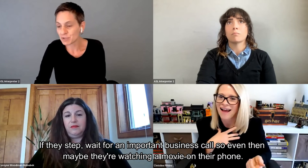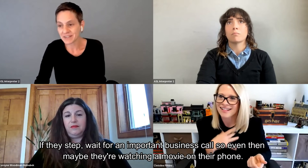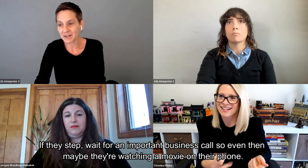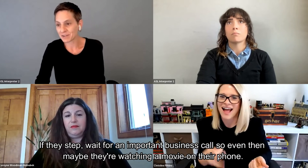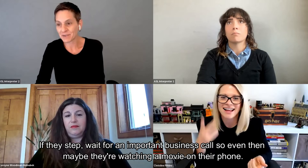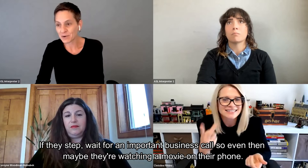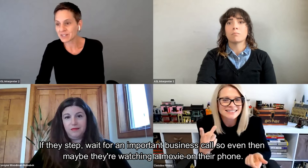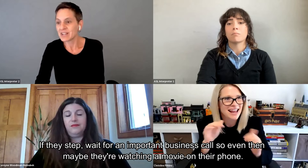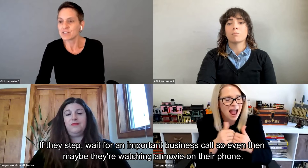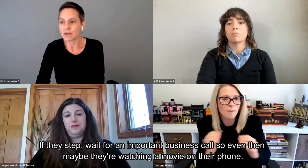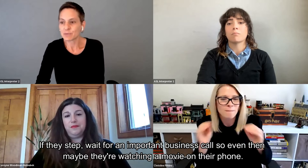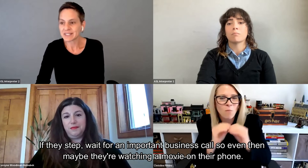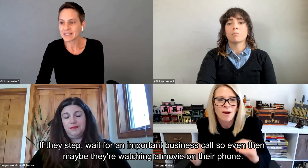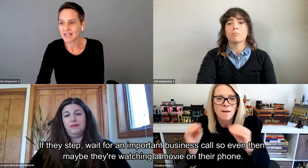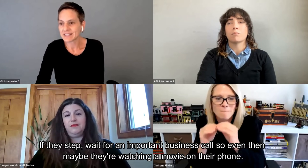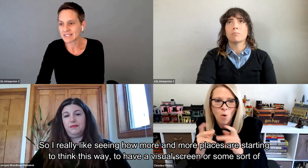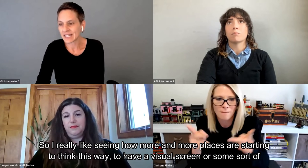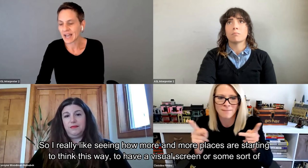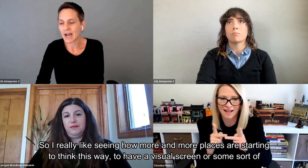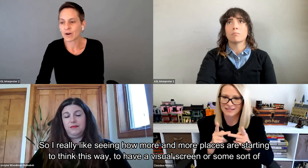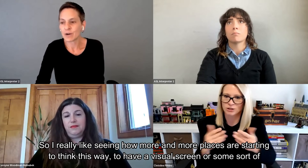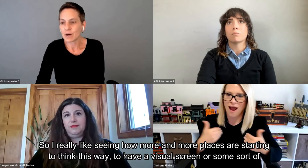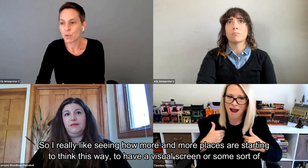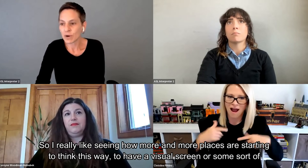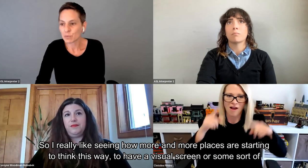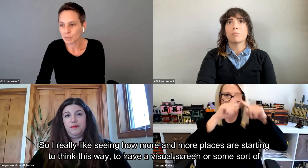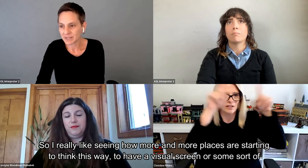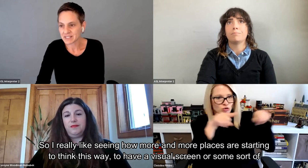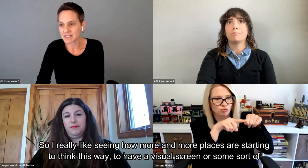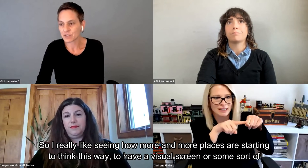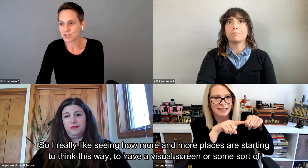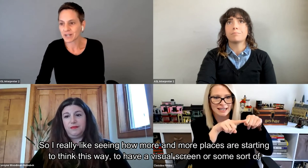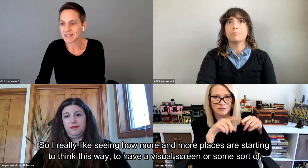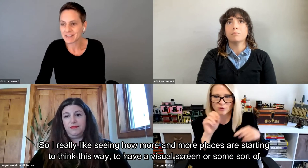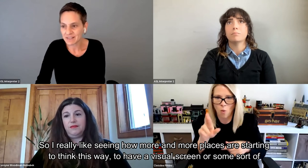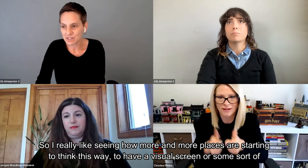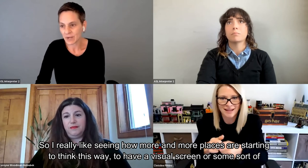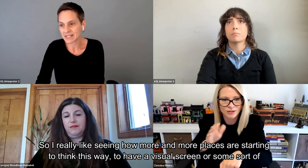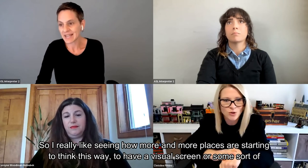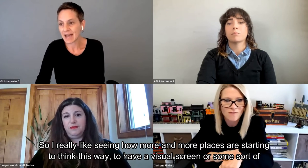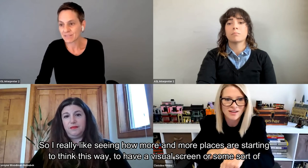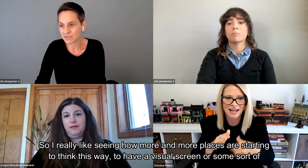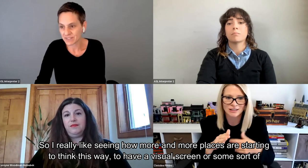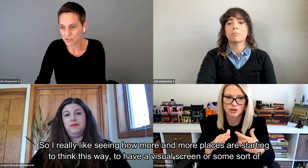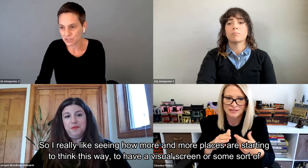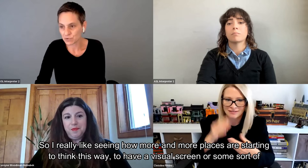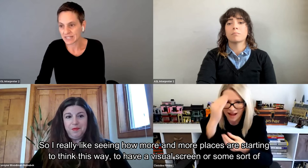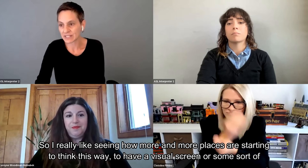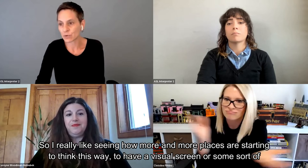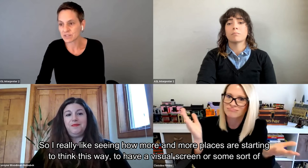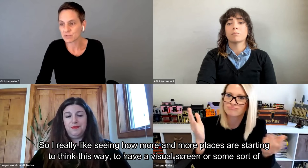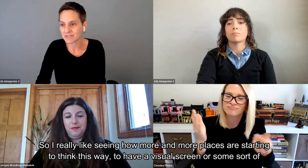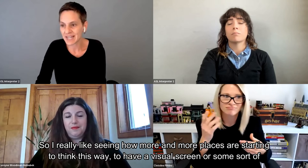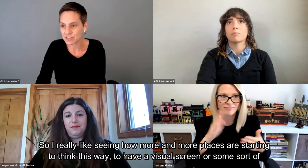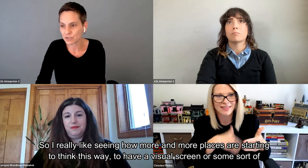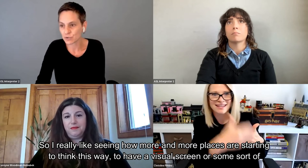watching a movie on their phone. So I really like seeing how more and more places are starting to think this way to have a visual screen